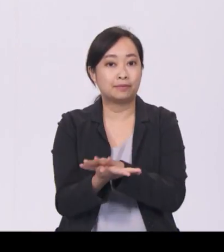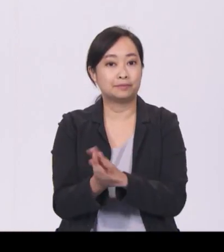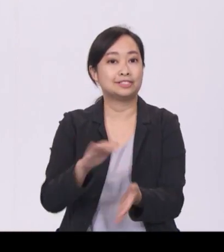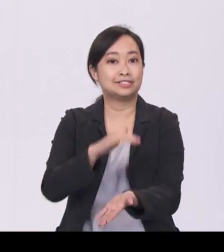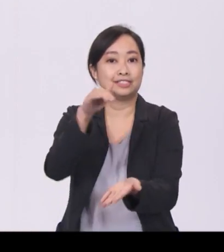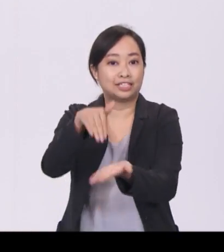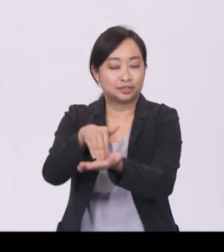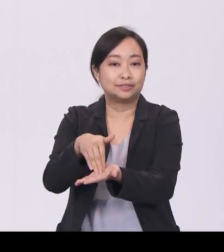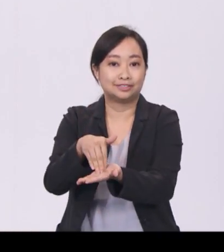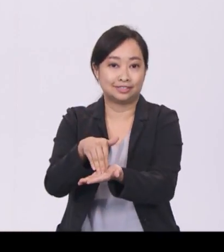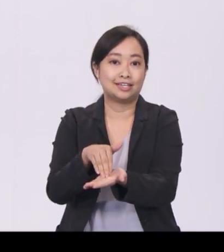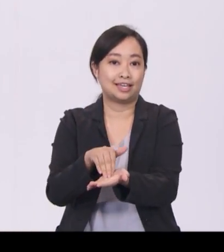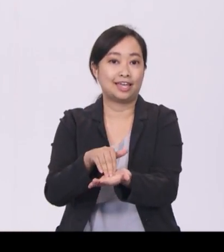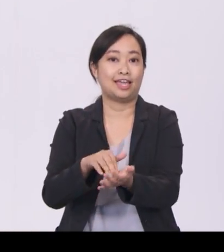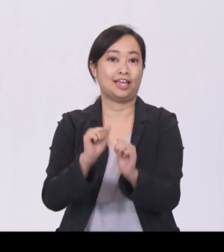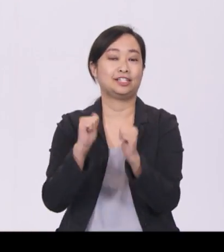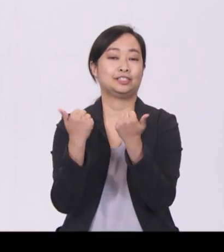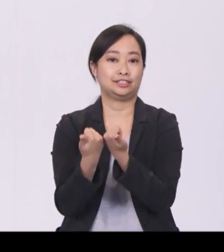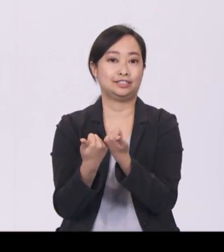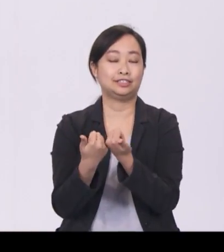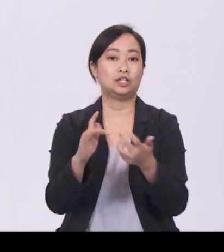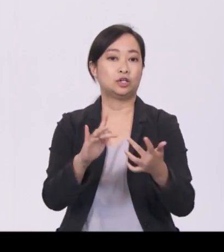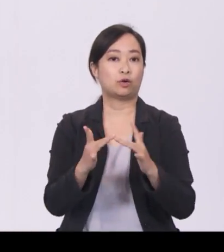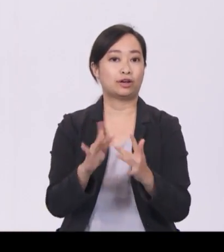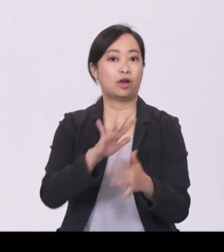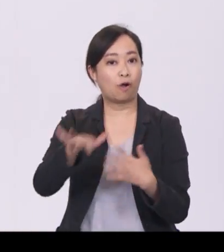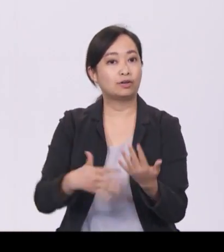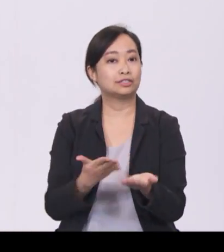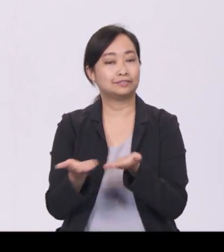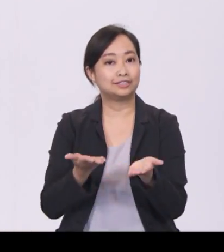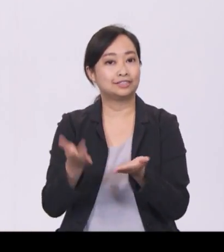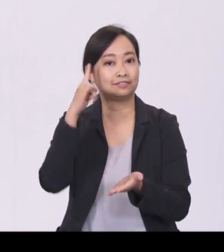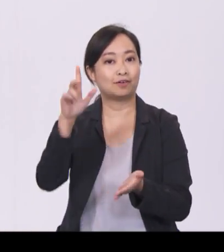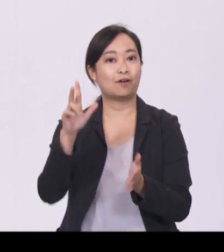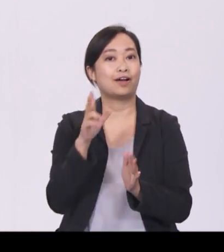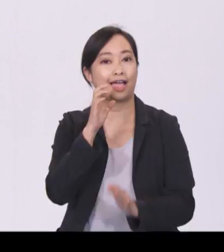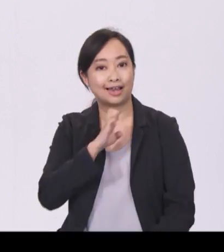agency to coordinate such services for seniors and their caregivers.